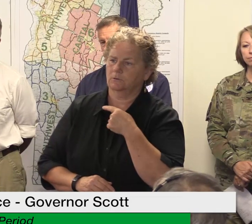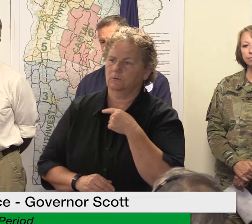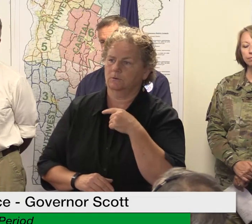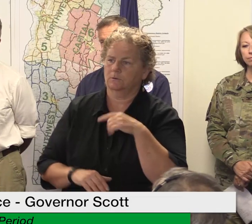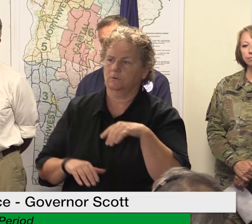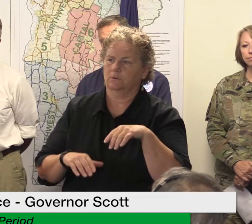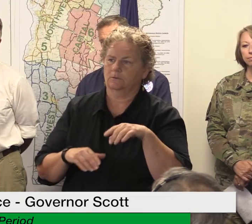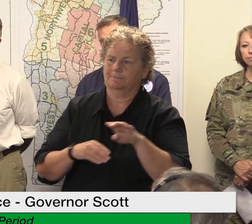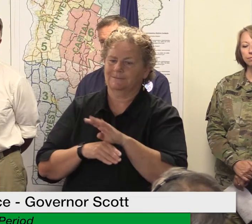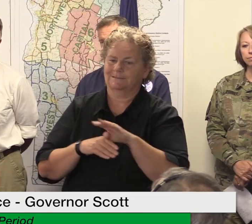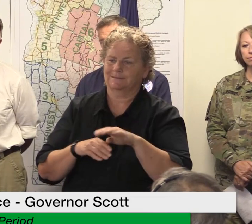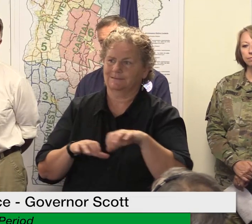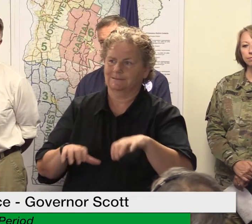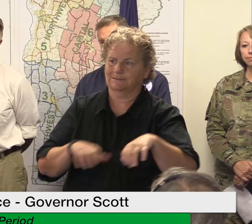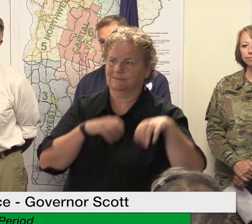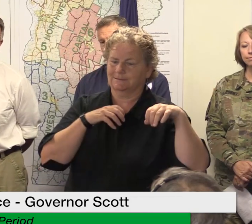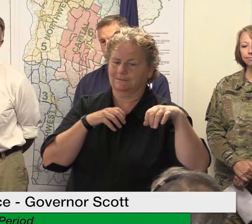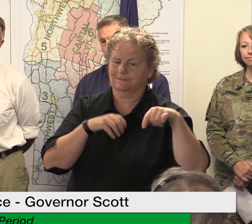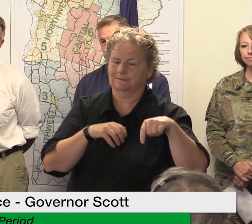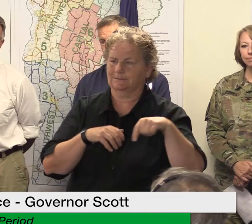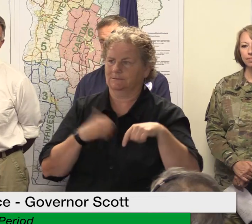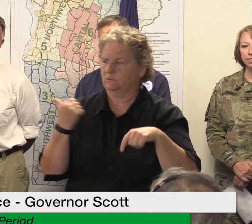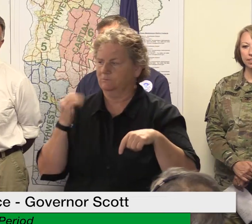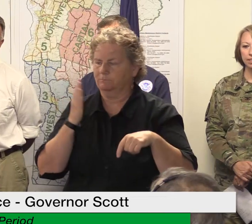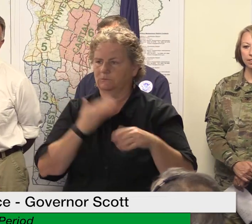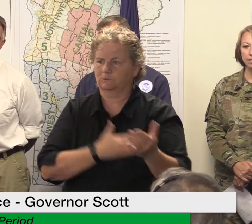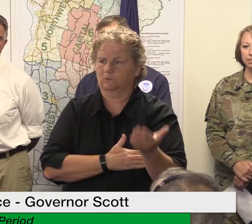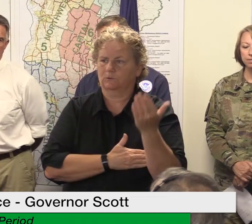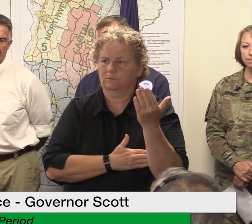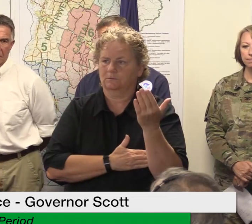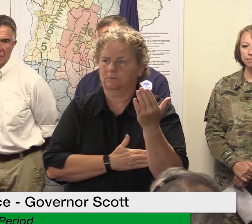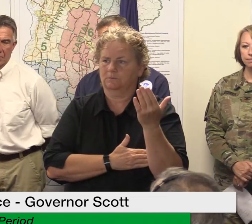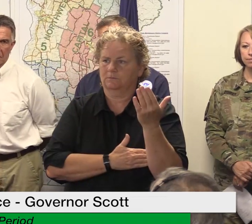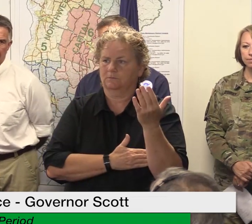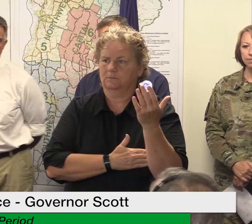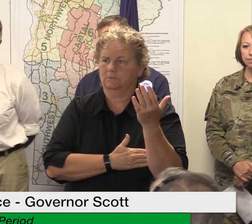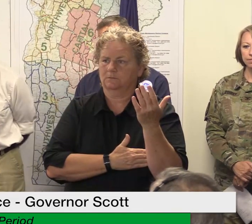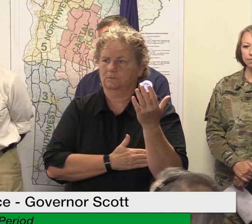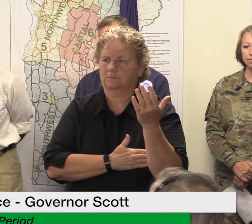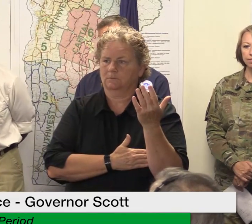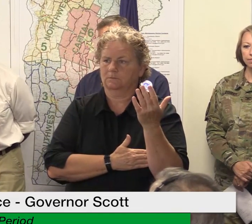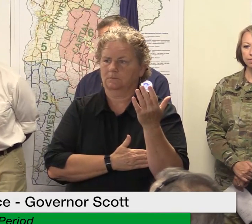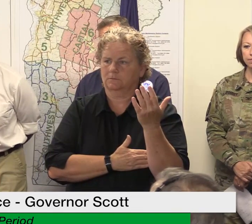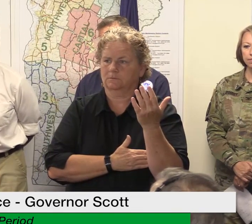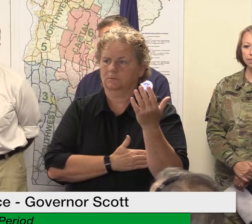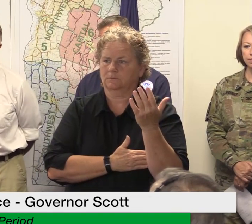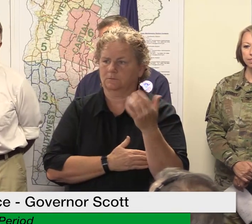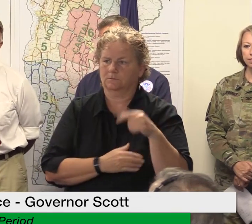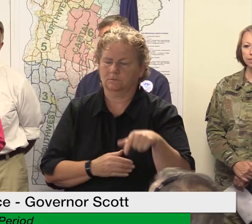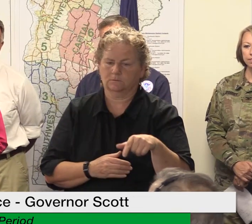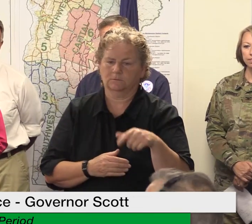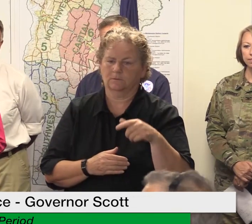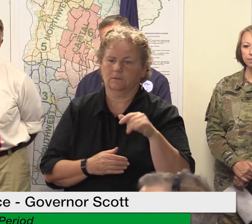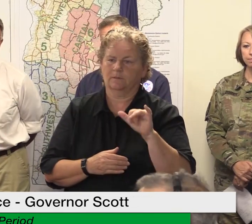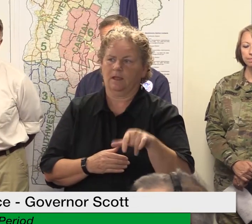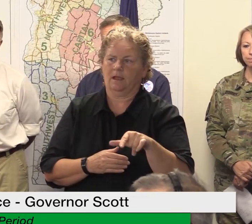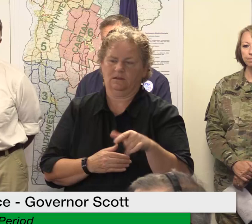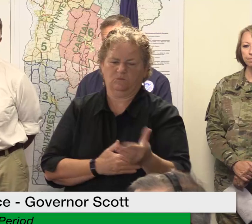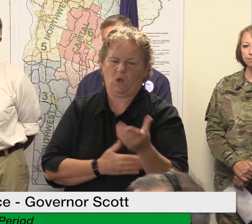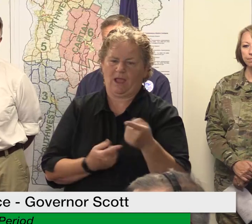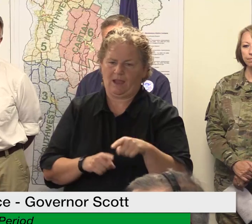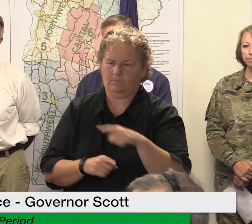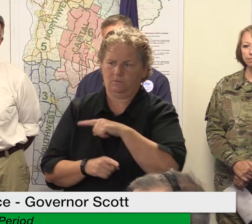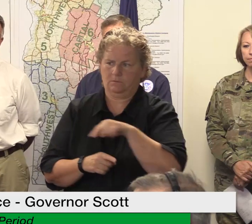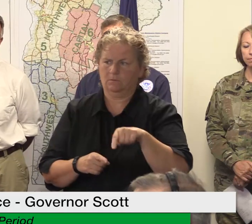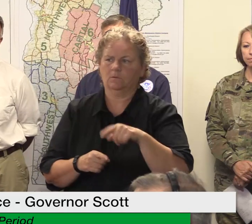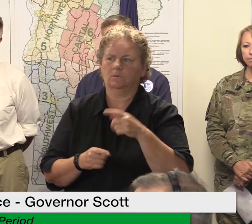beyond getting relief now they're thinking if i'm flooded out again in five ten years like is it worth it why bother reopen if i have to go through